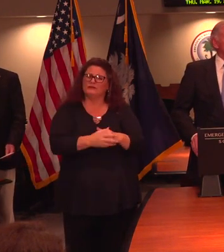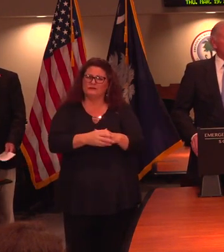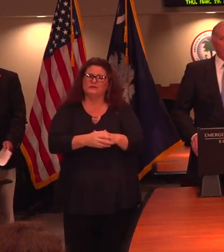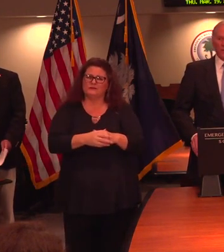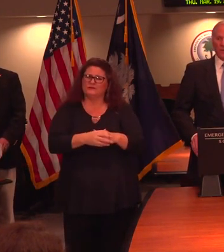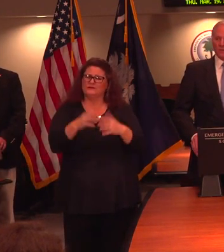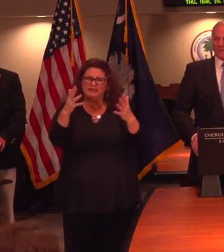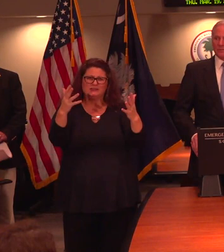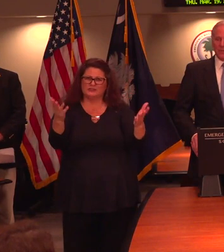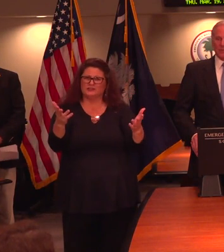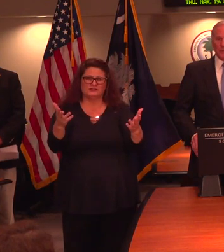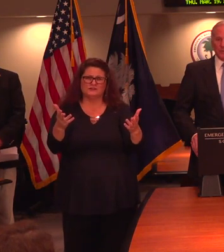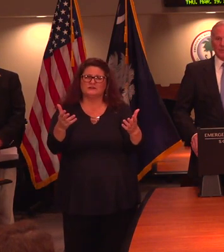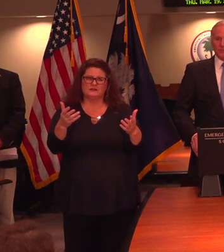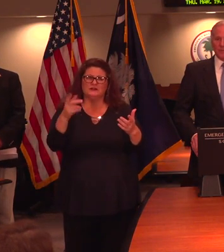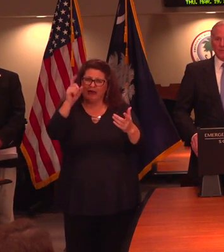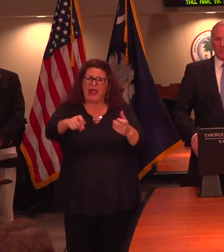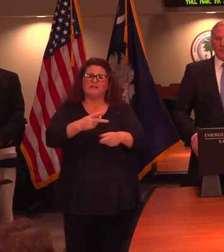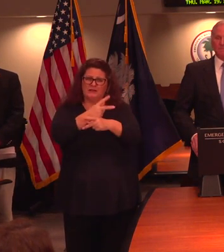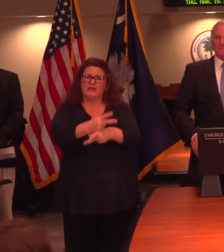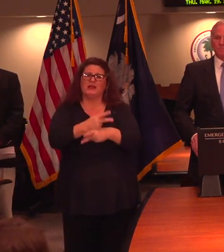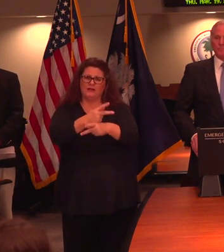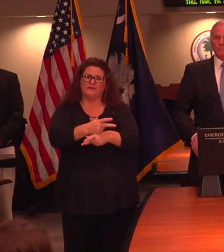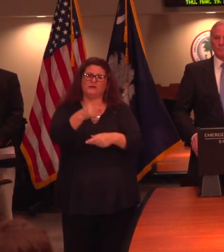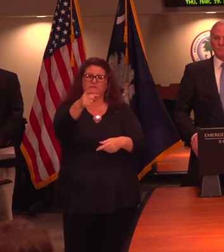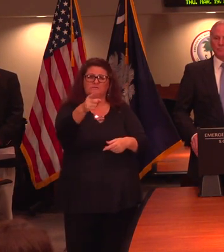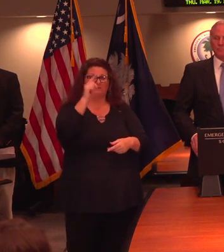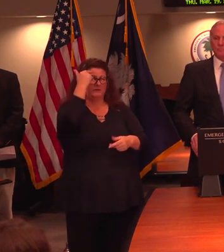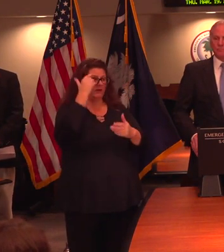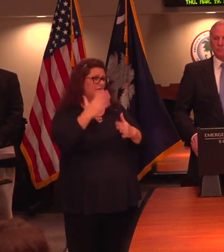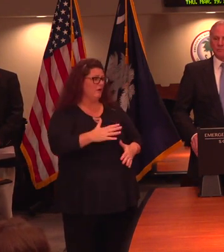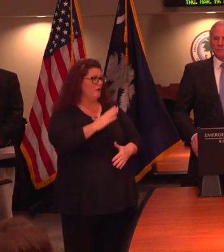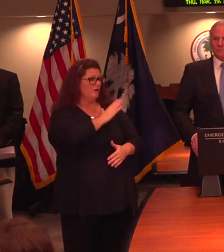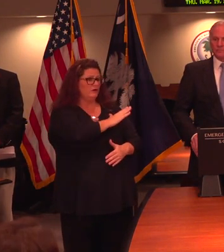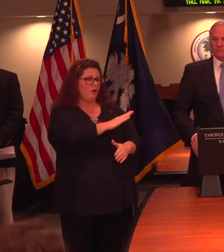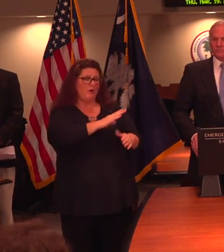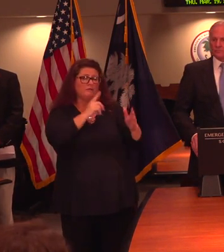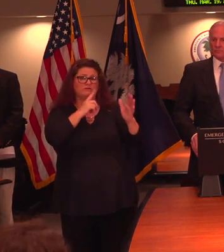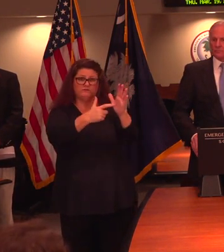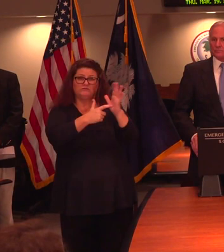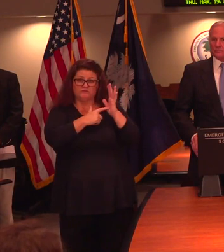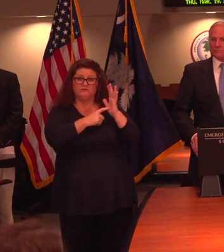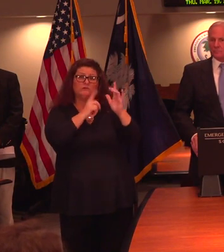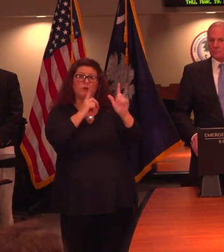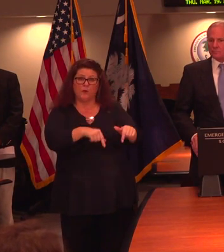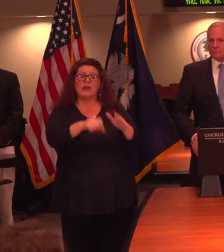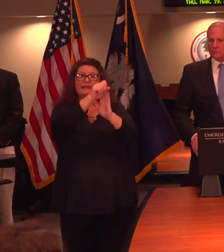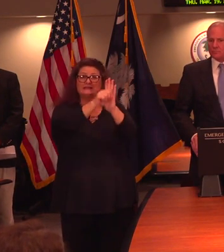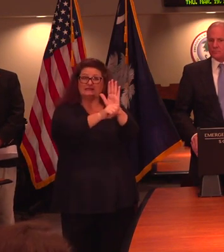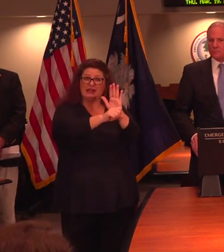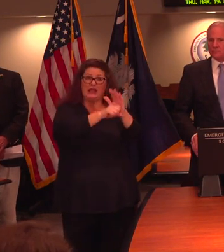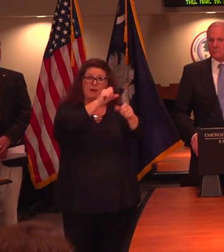among all our citizens. have to be careful. Governor, your executive order obviously affects state employees. What's your recommendation